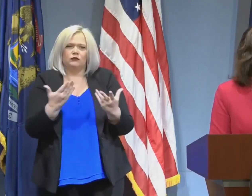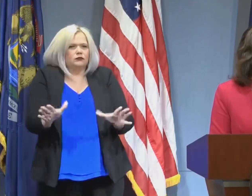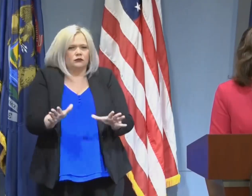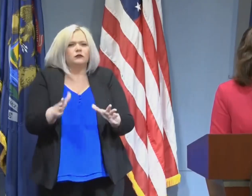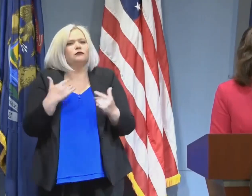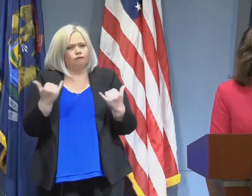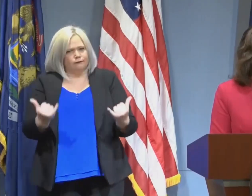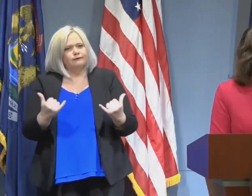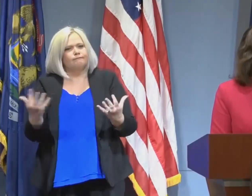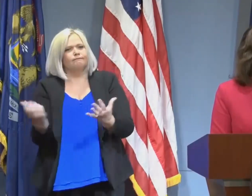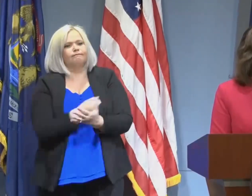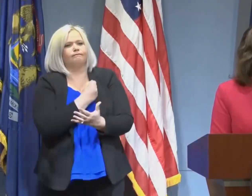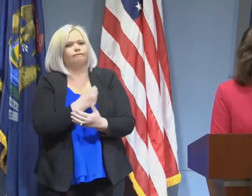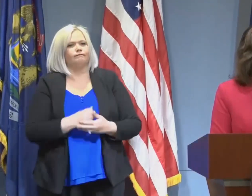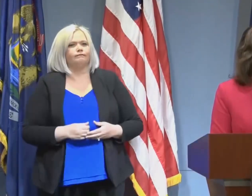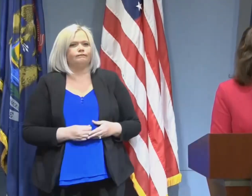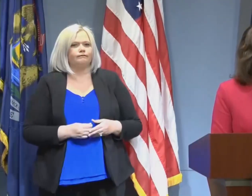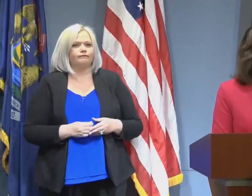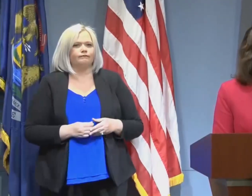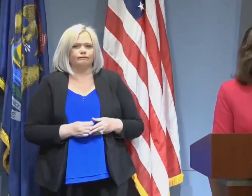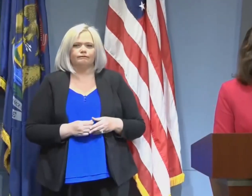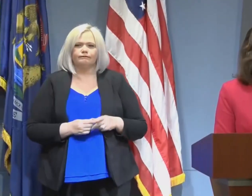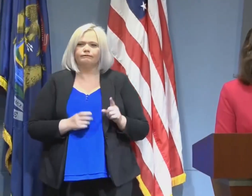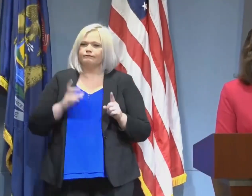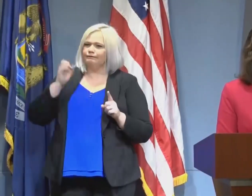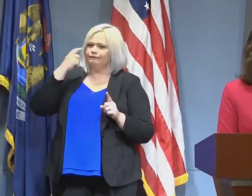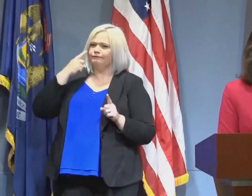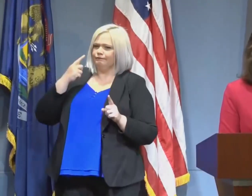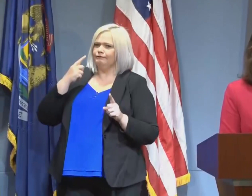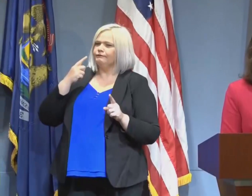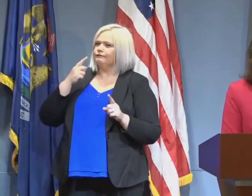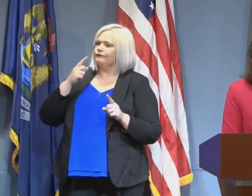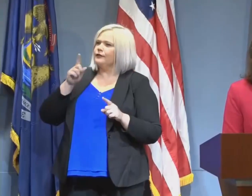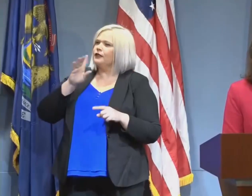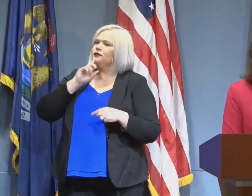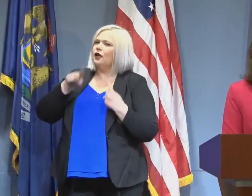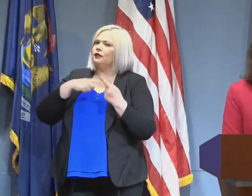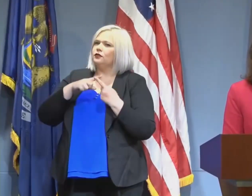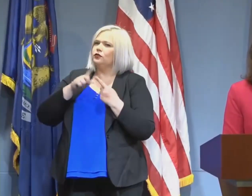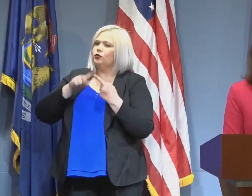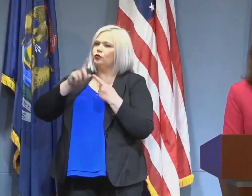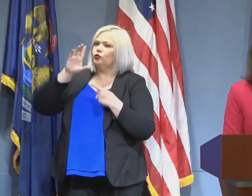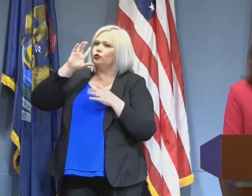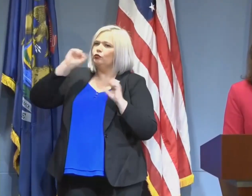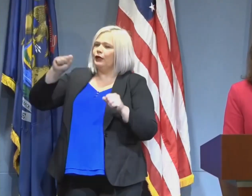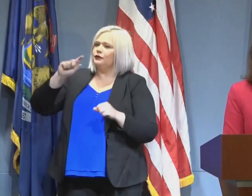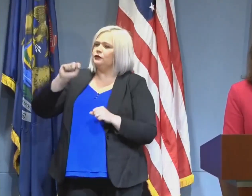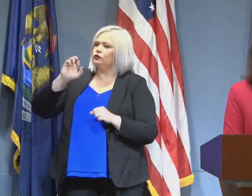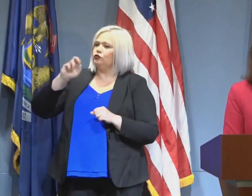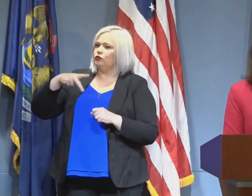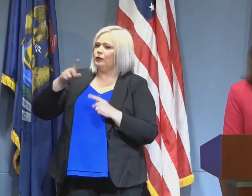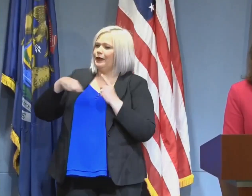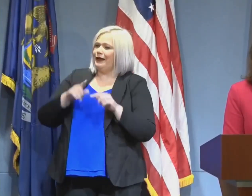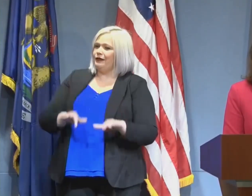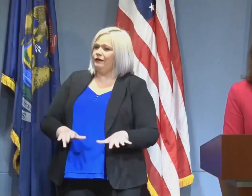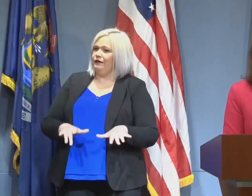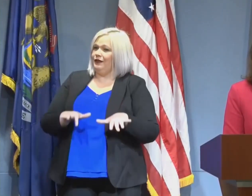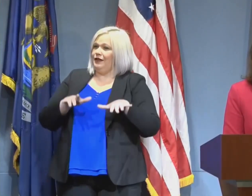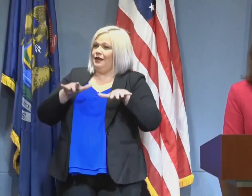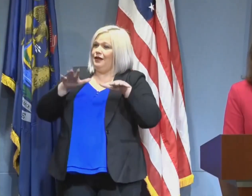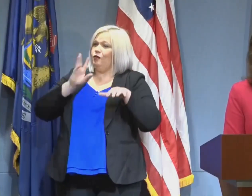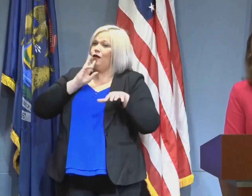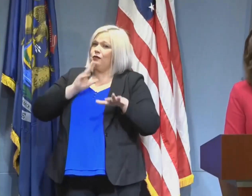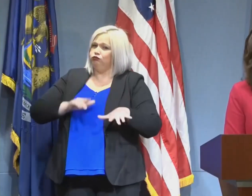Governor, you spoke with President Trump yesterday about the flooding situation in the Midland area. Can you elaborate a little bit on what you